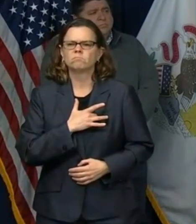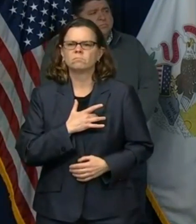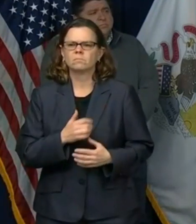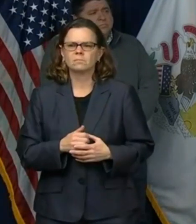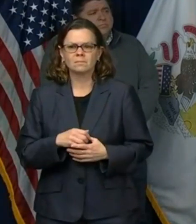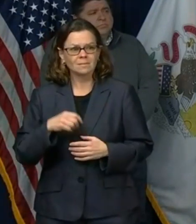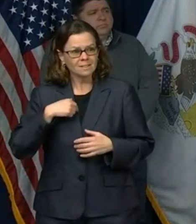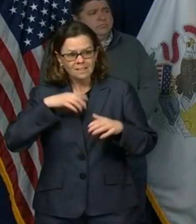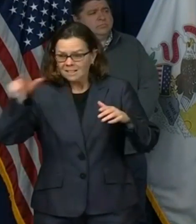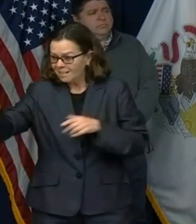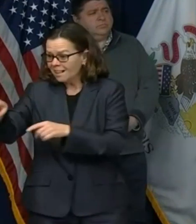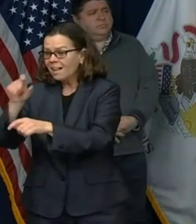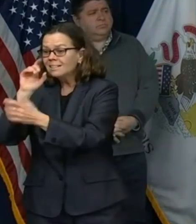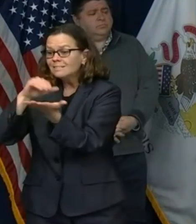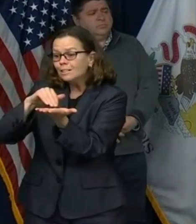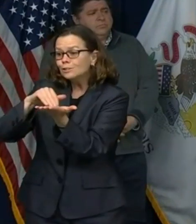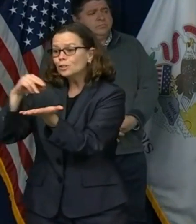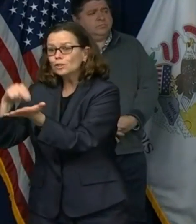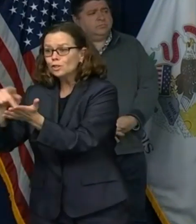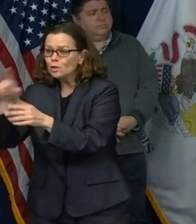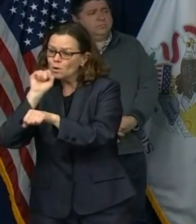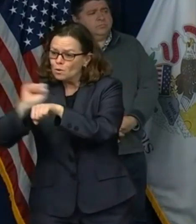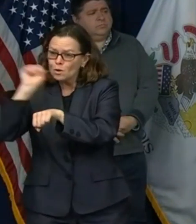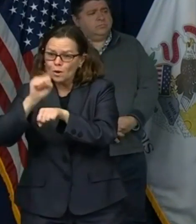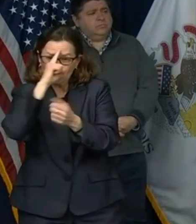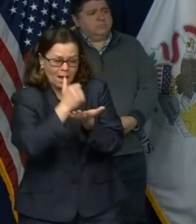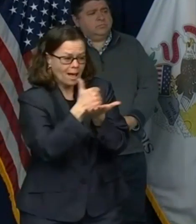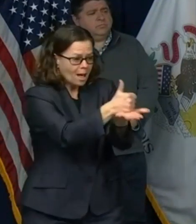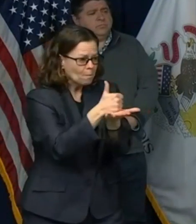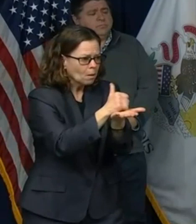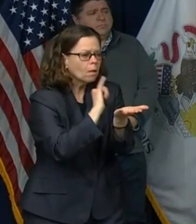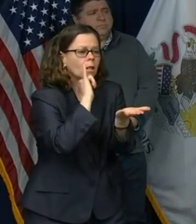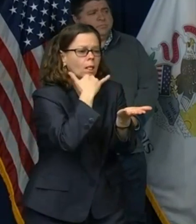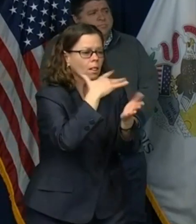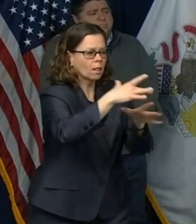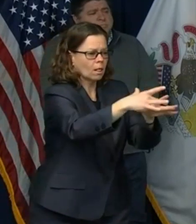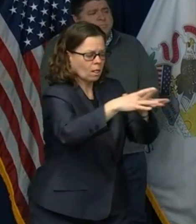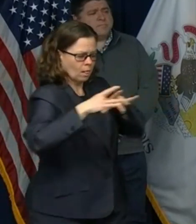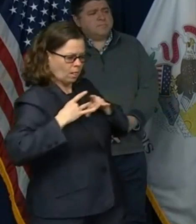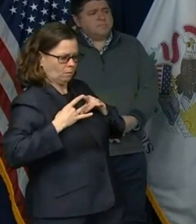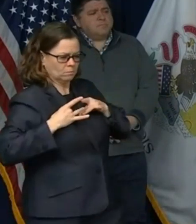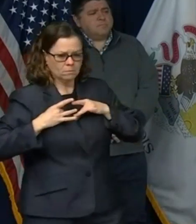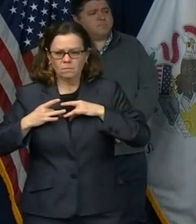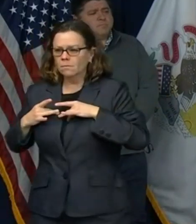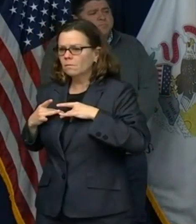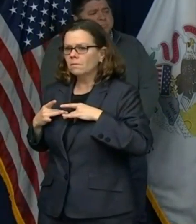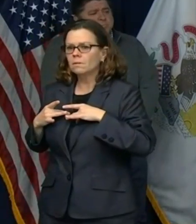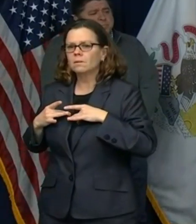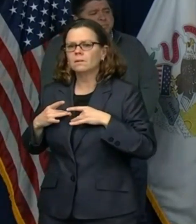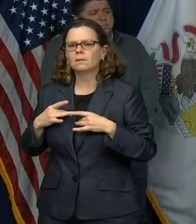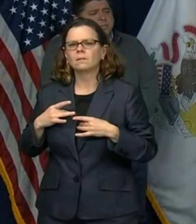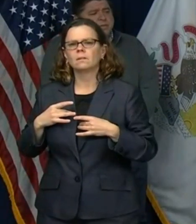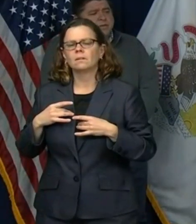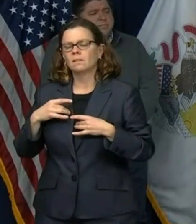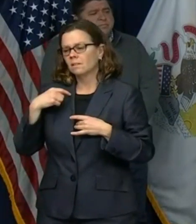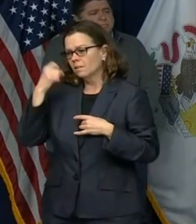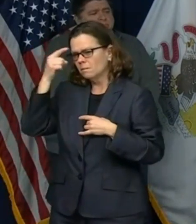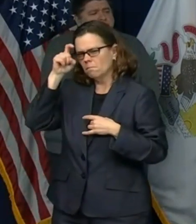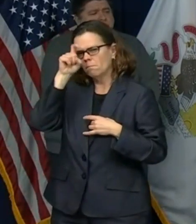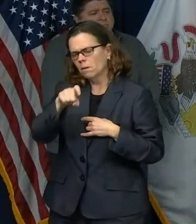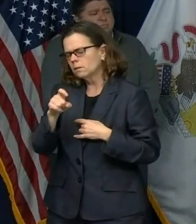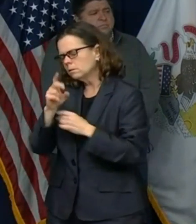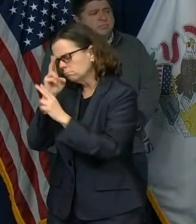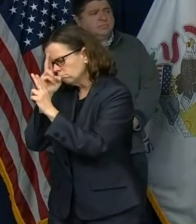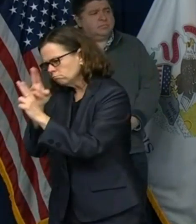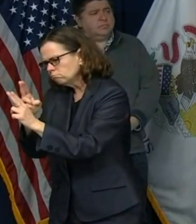are also falling victim. so we thank them and we also we're praying for the family